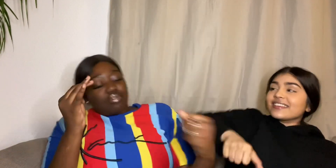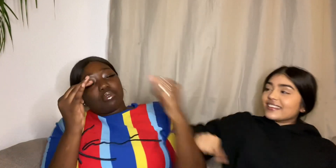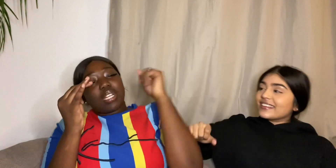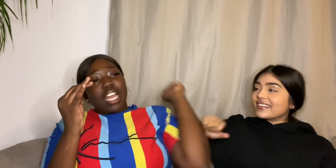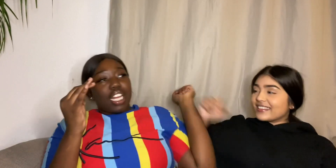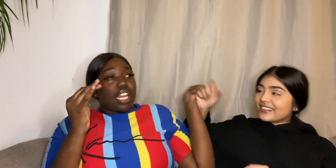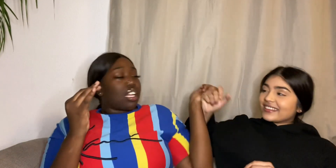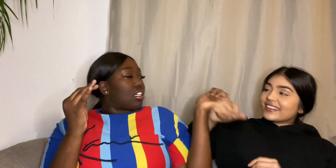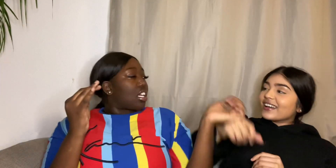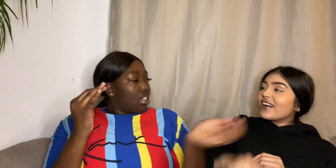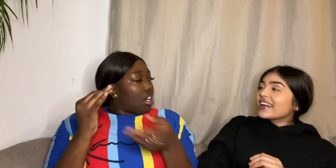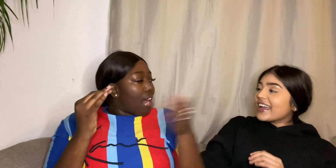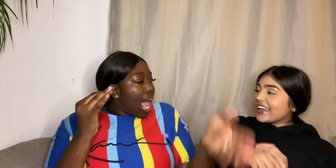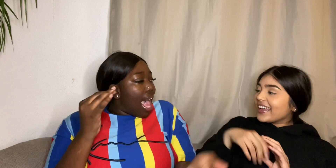me like that Okay All right